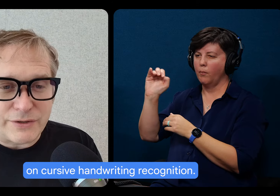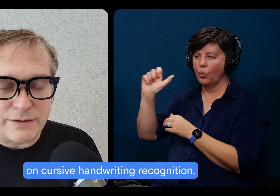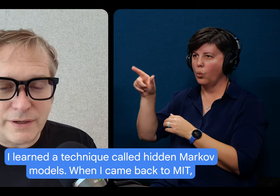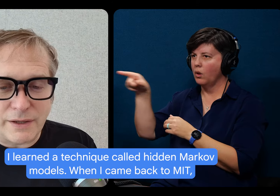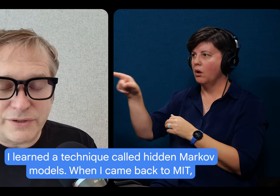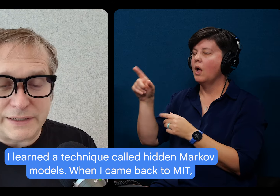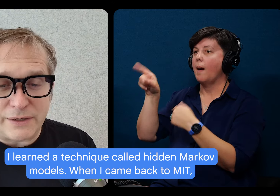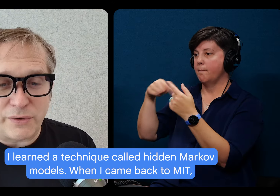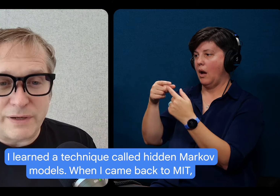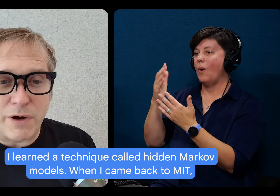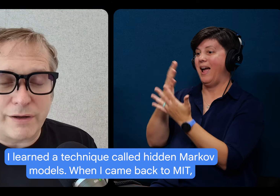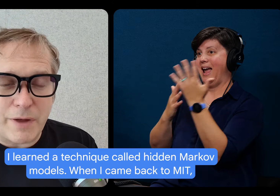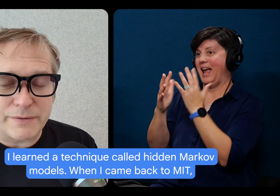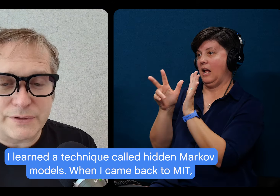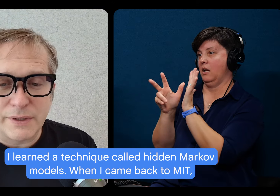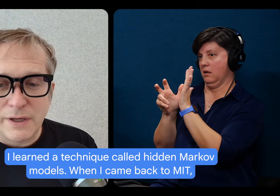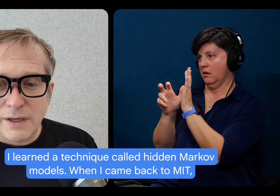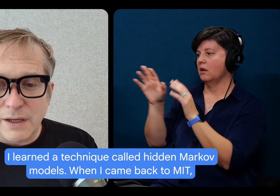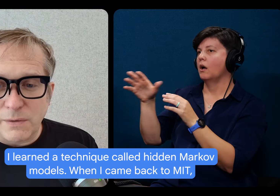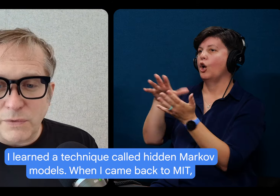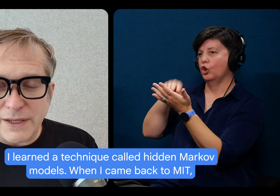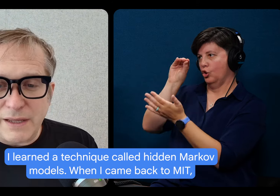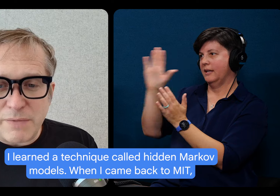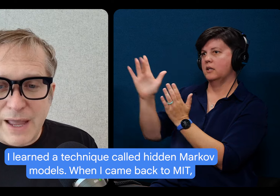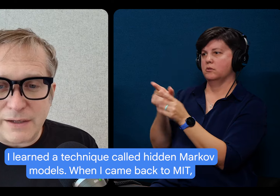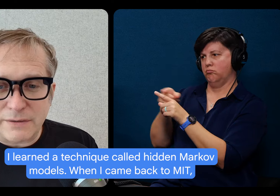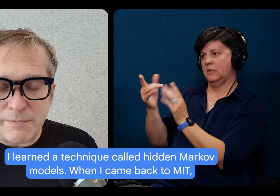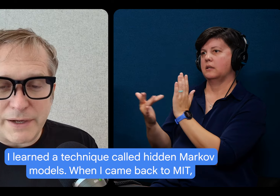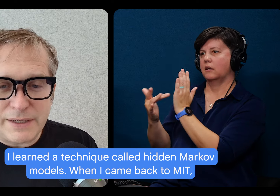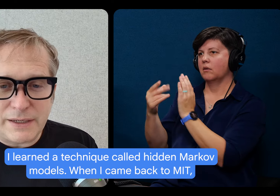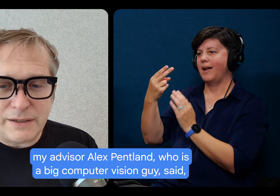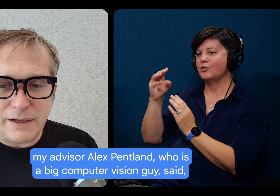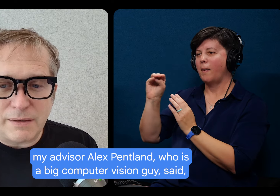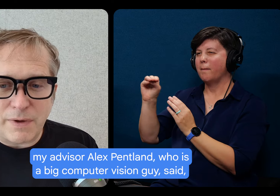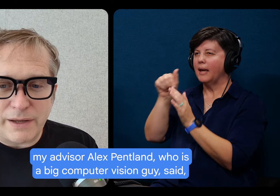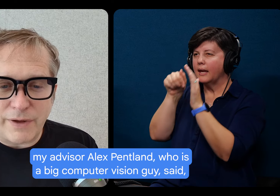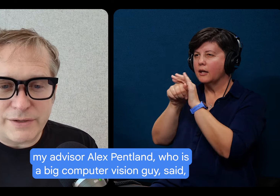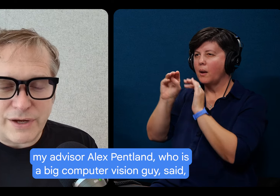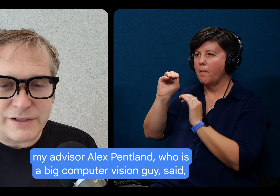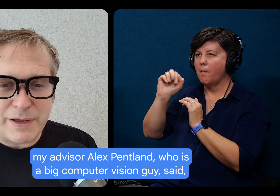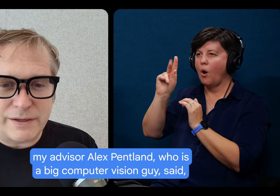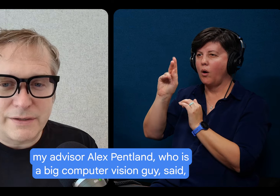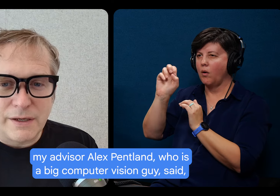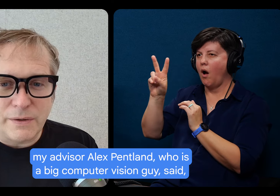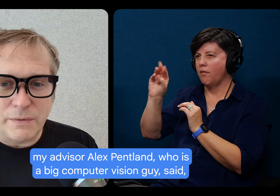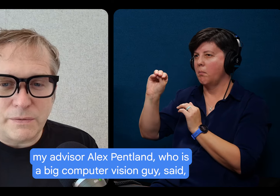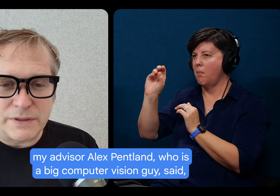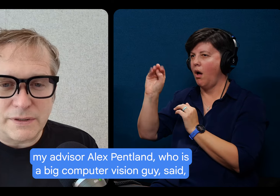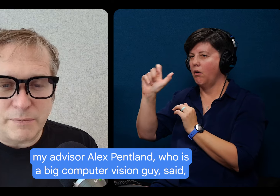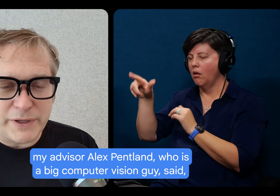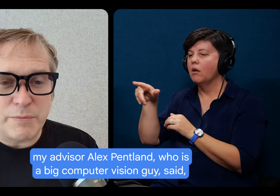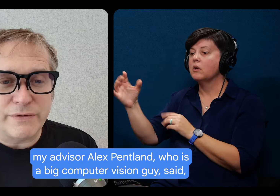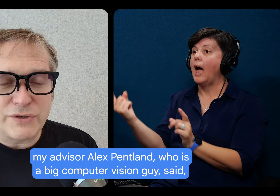recognition. I learned a technique called him Markov models. When I came back to MIT, my advisor, Alex Pentland, who